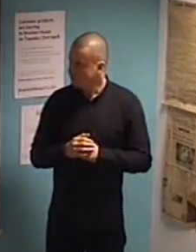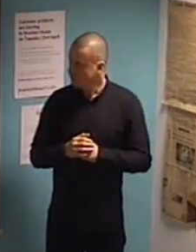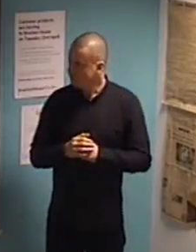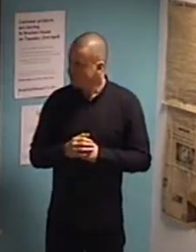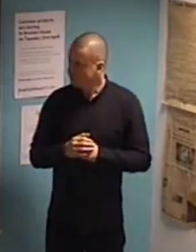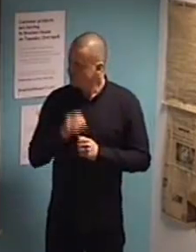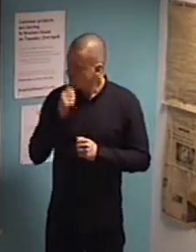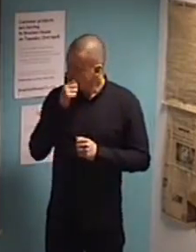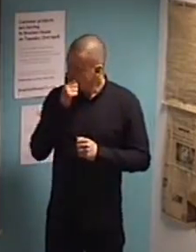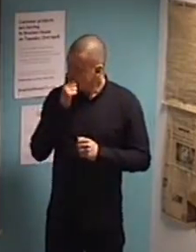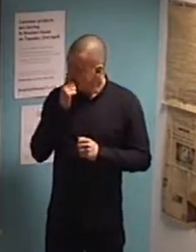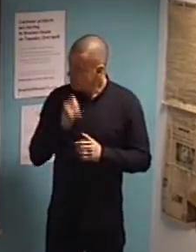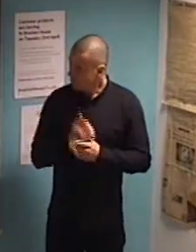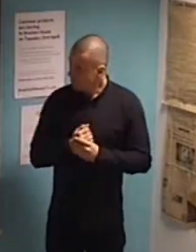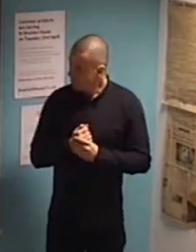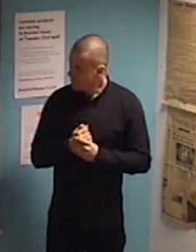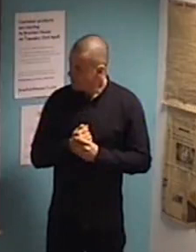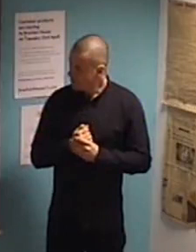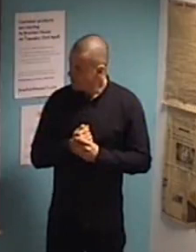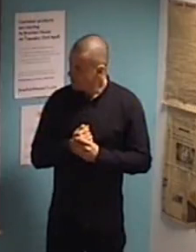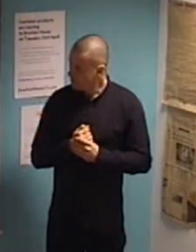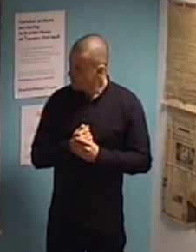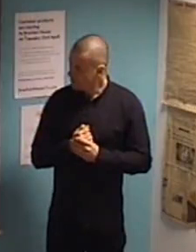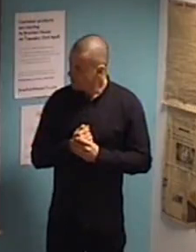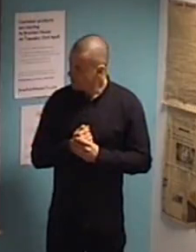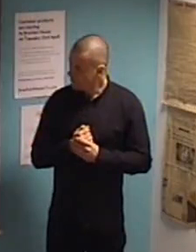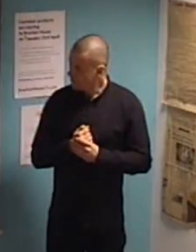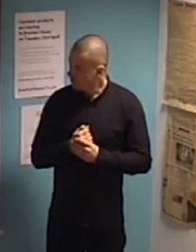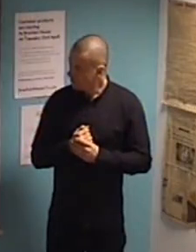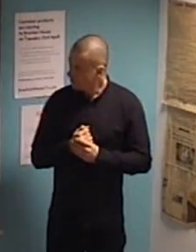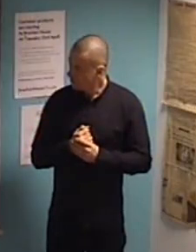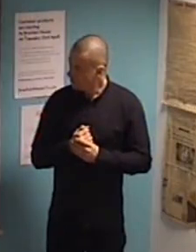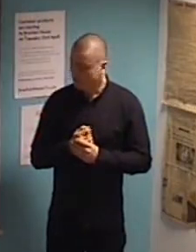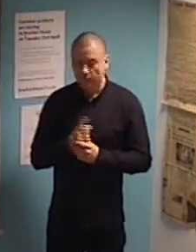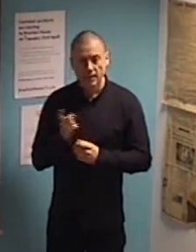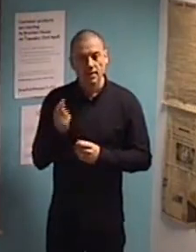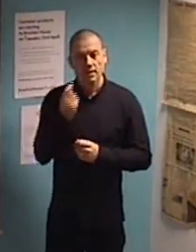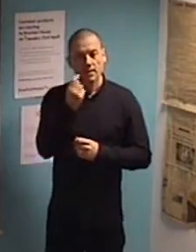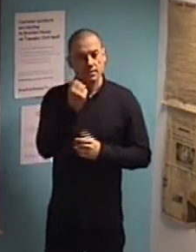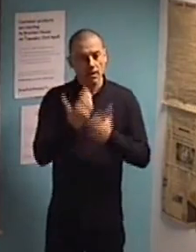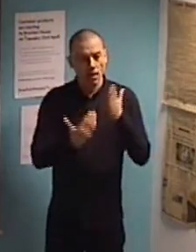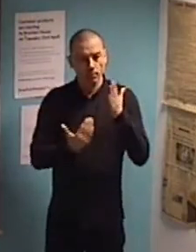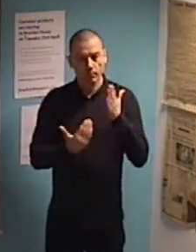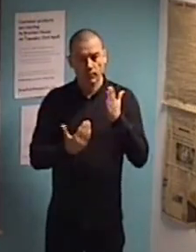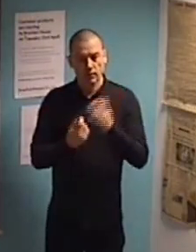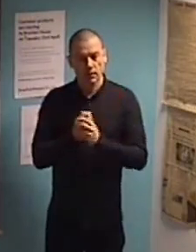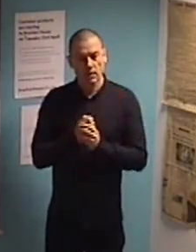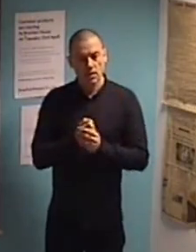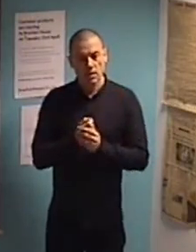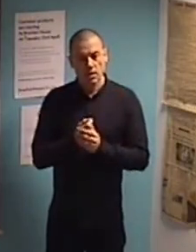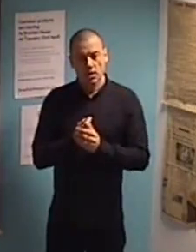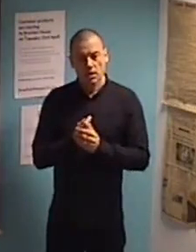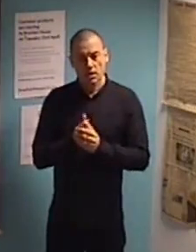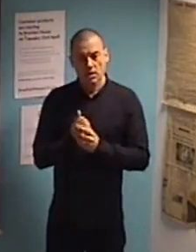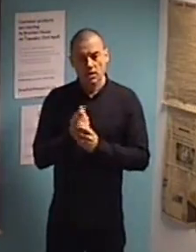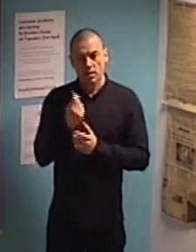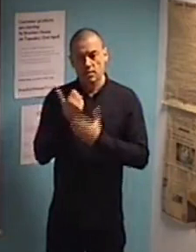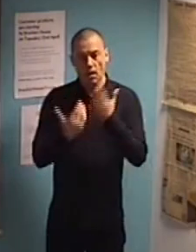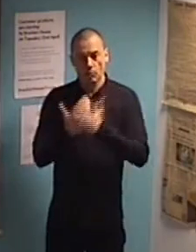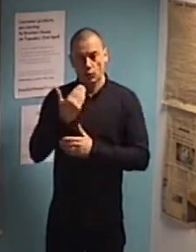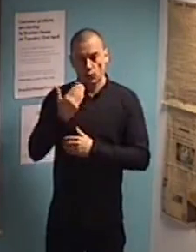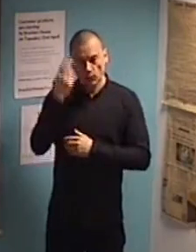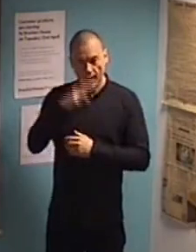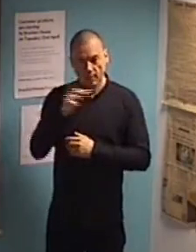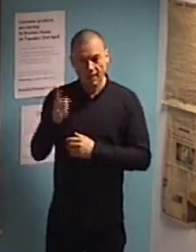But, actually, some new names. And, also, if you look further, can see, for example, Snapchat